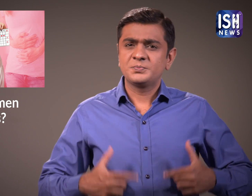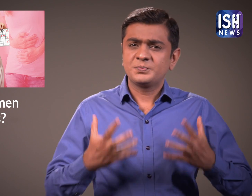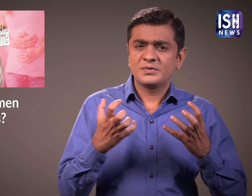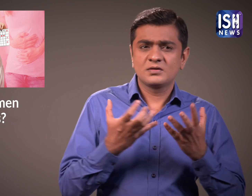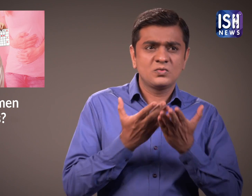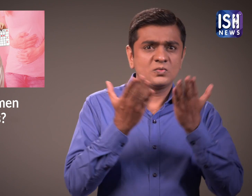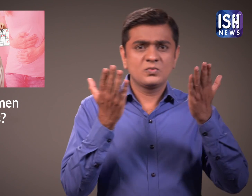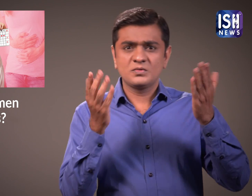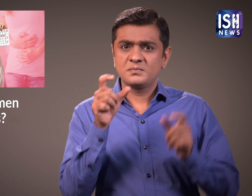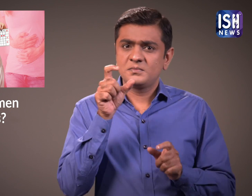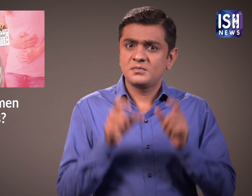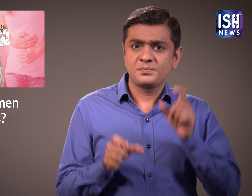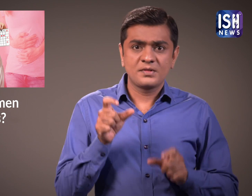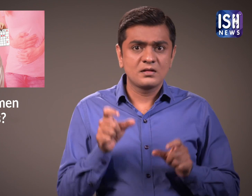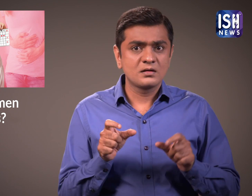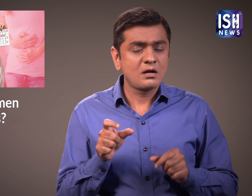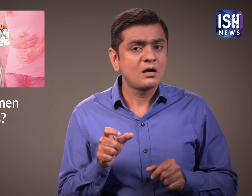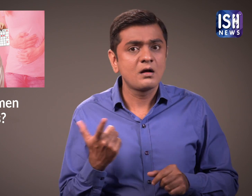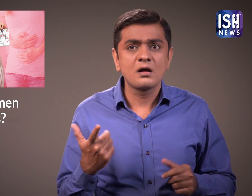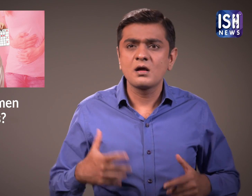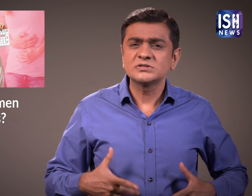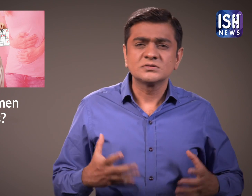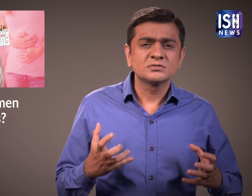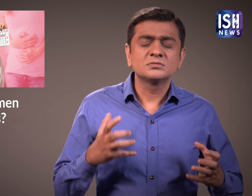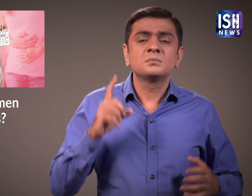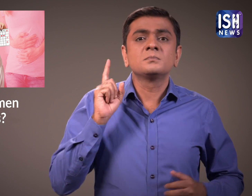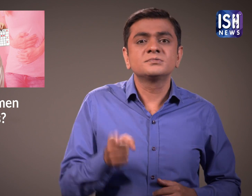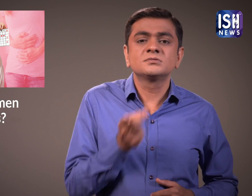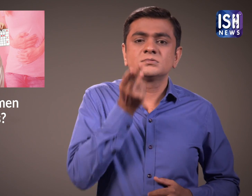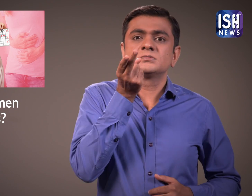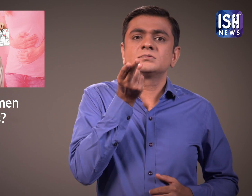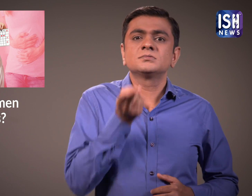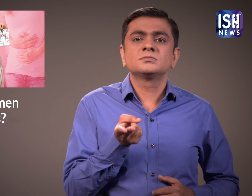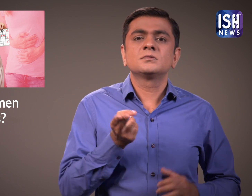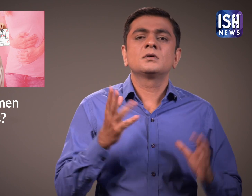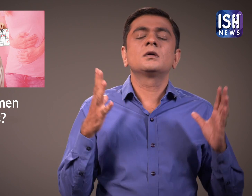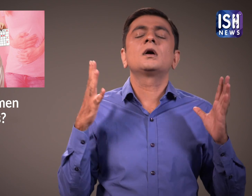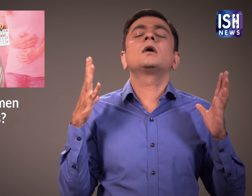If you have bad cramps, you may not want to move and just want to lay down.